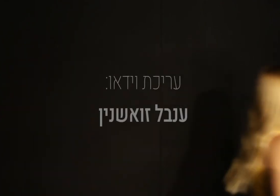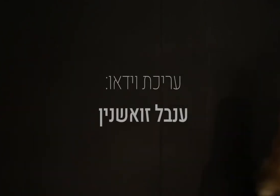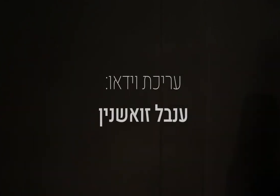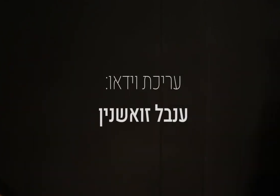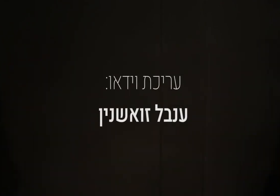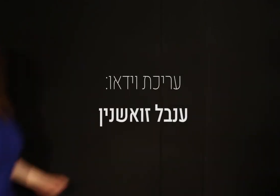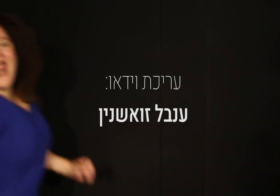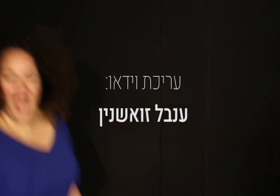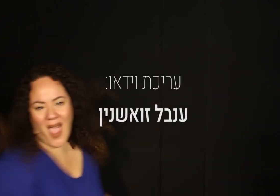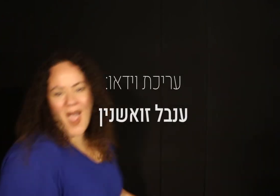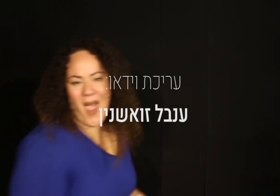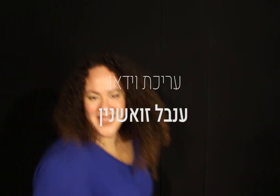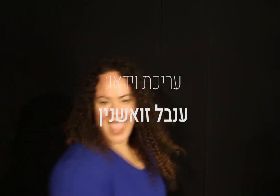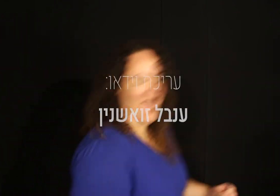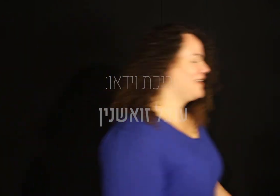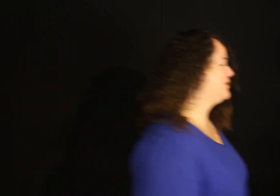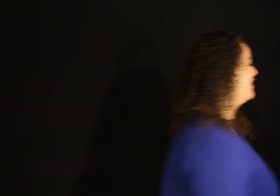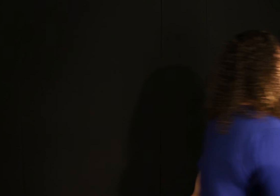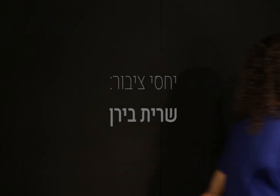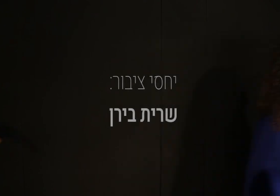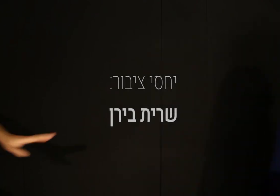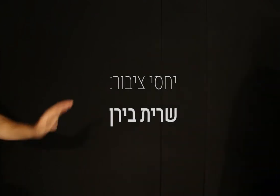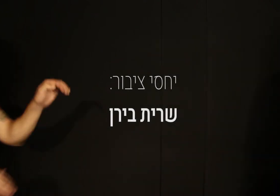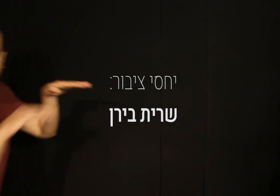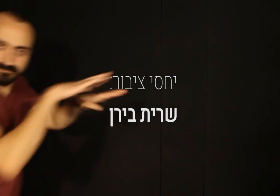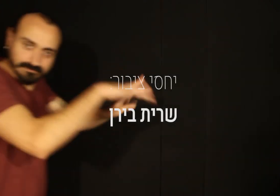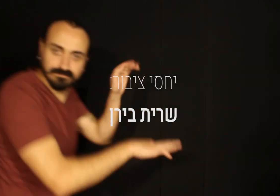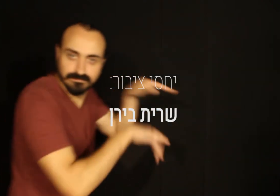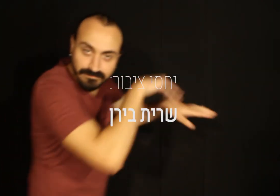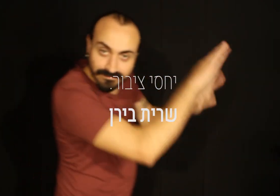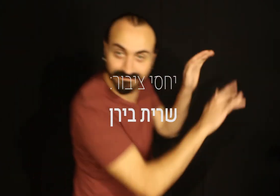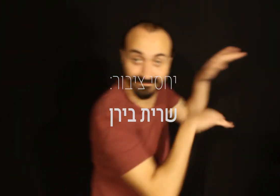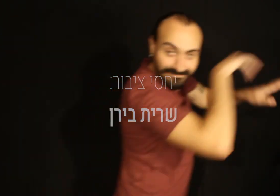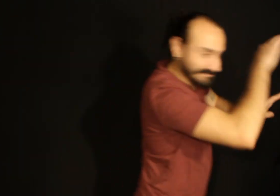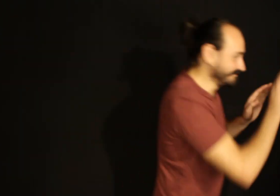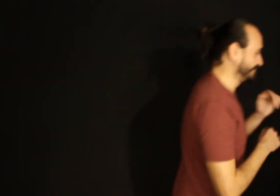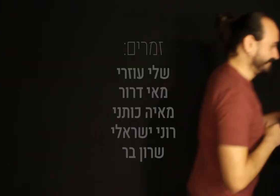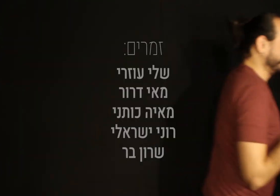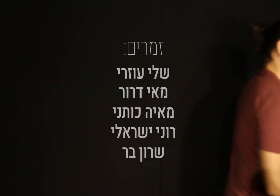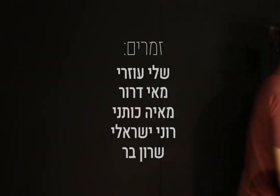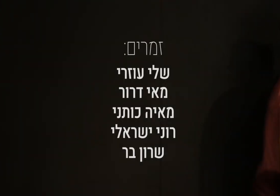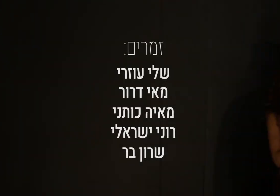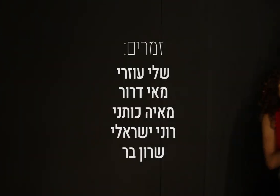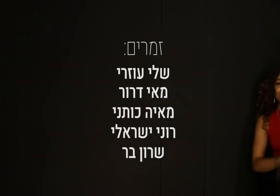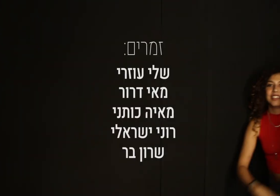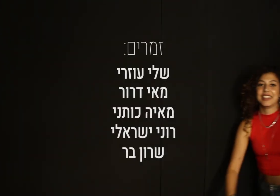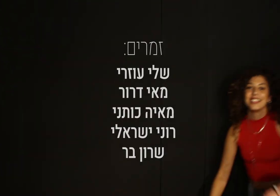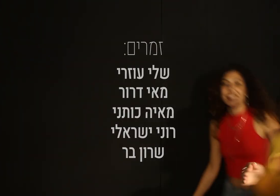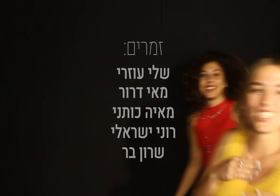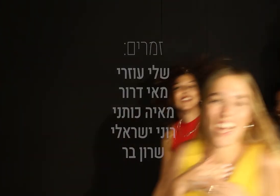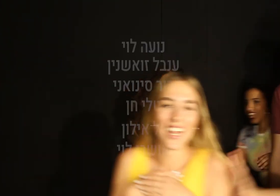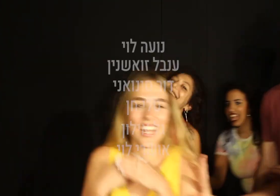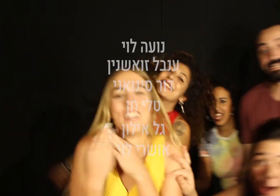all? are we all? We are free together. We are warm each other.